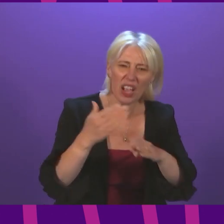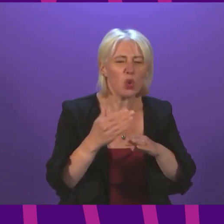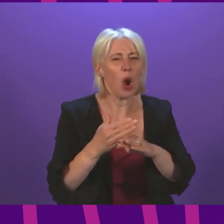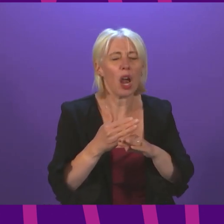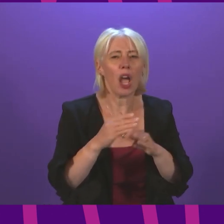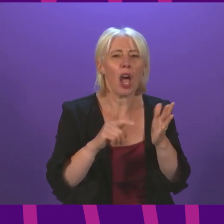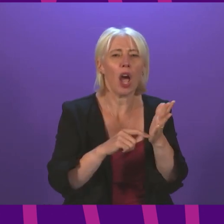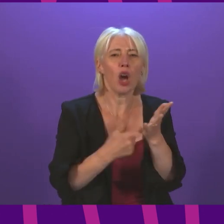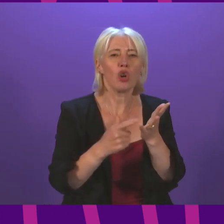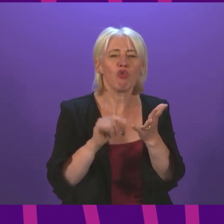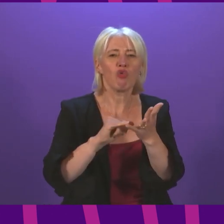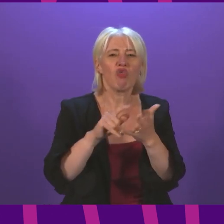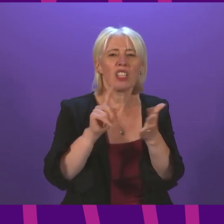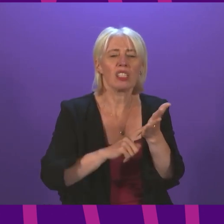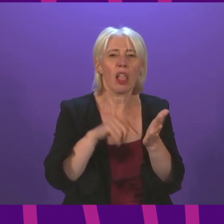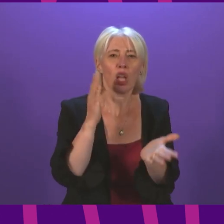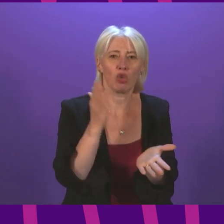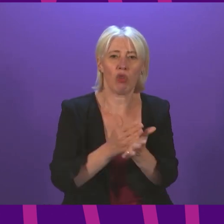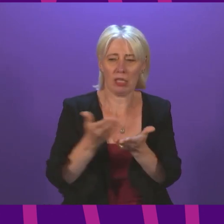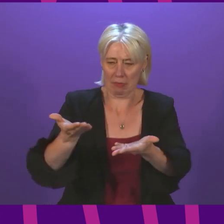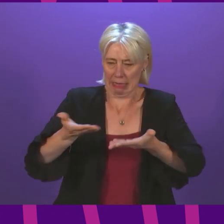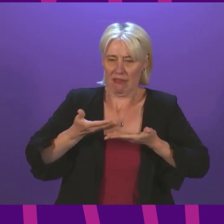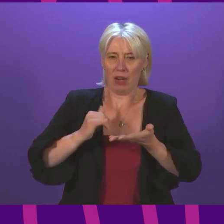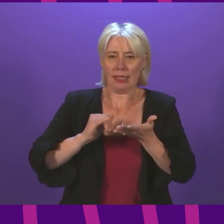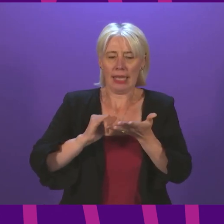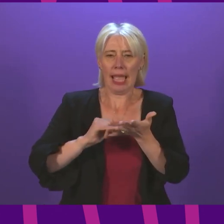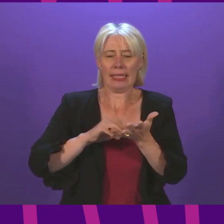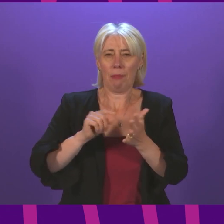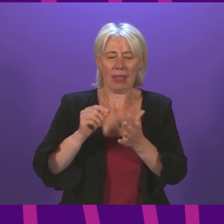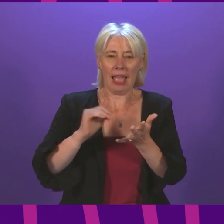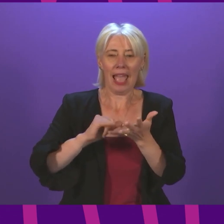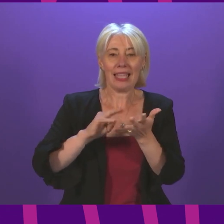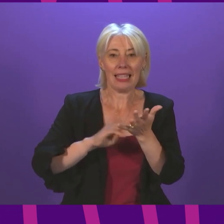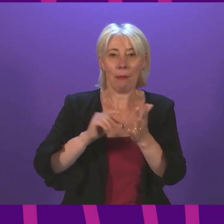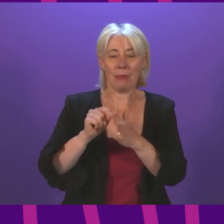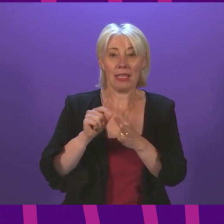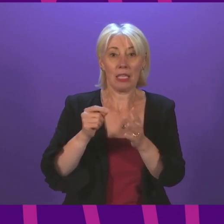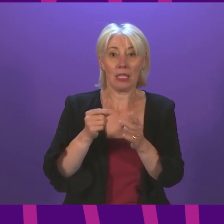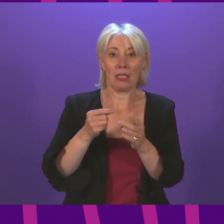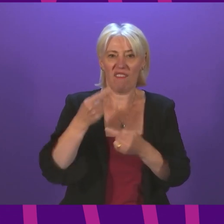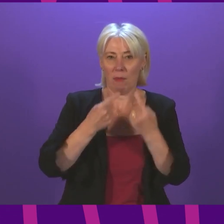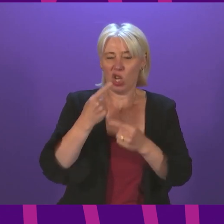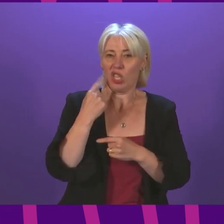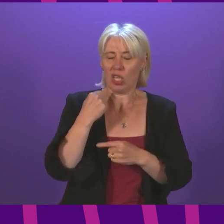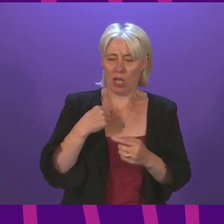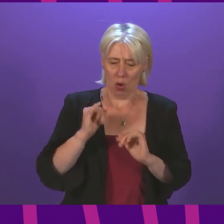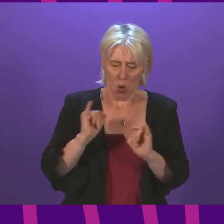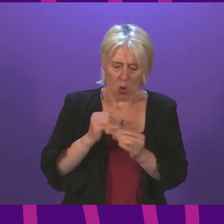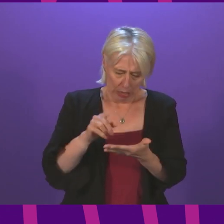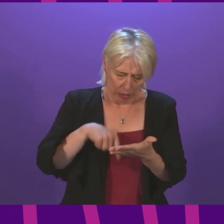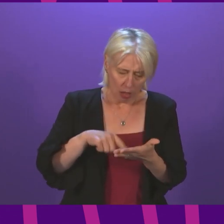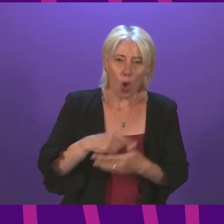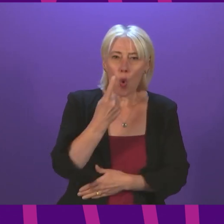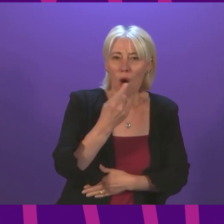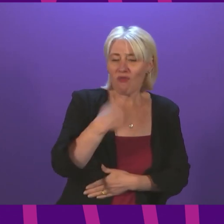Trust had sent MSPs some very interesting and harrowing information yesterday ahead of this debate, and their data shows that one in five